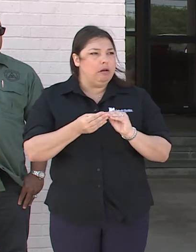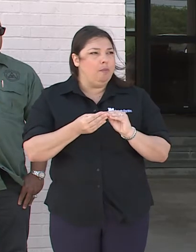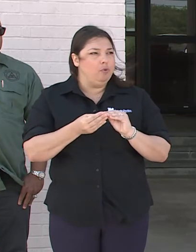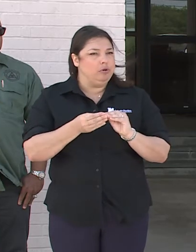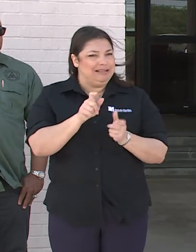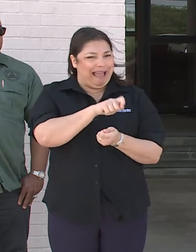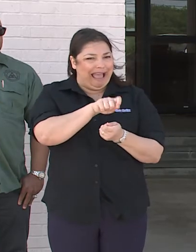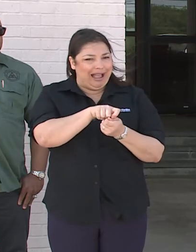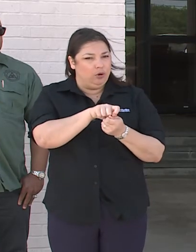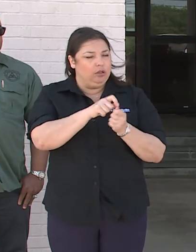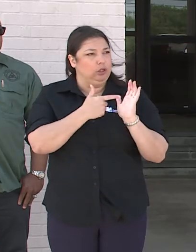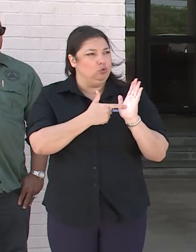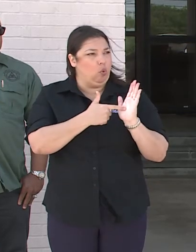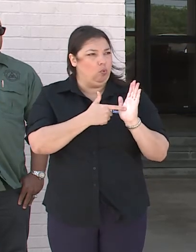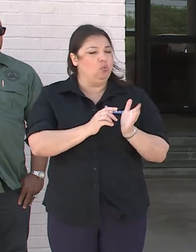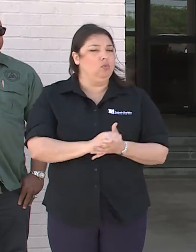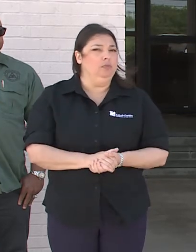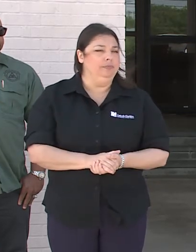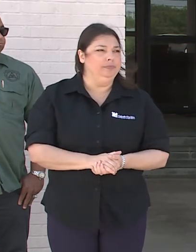more accurately reflected.